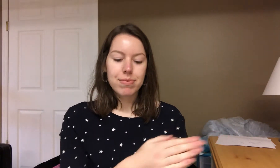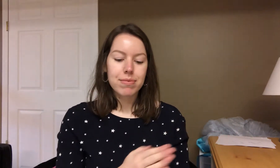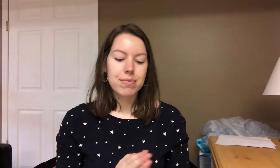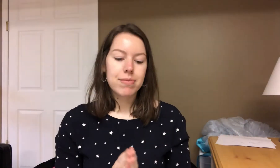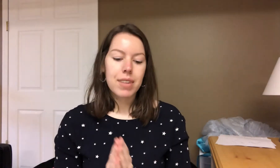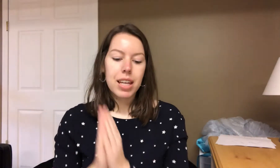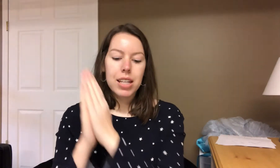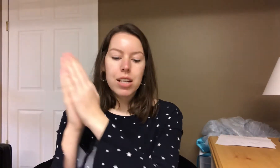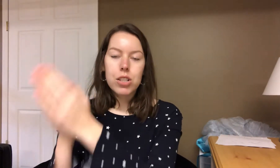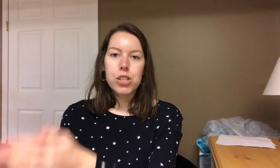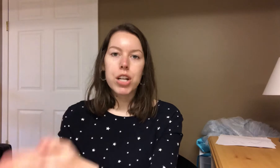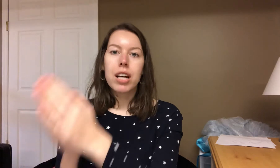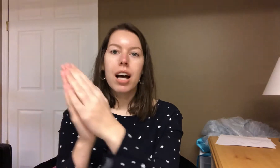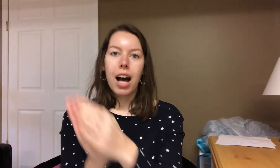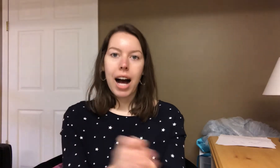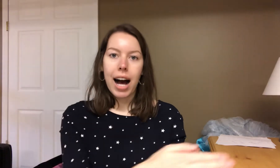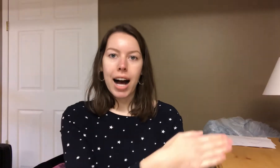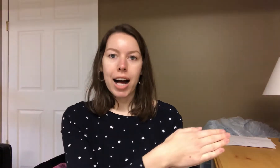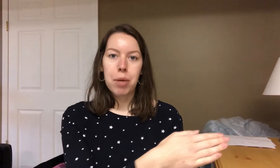J-a-b.